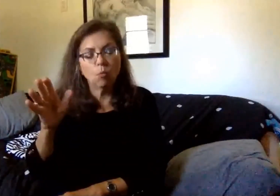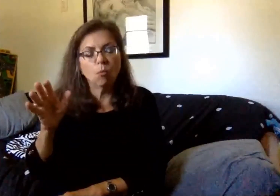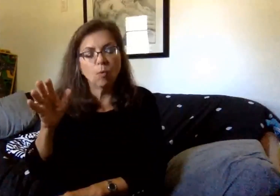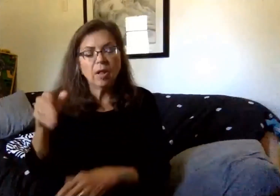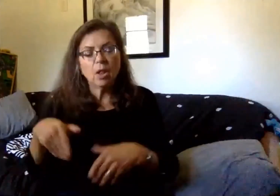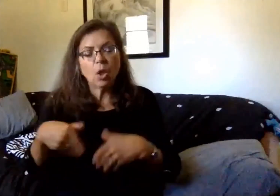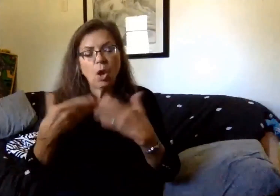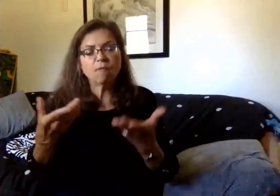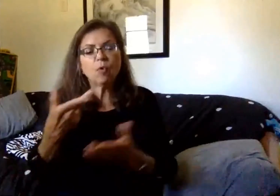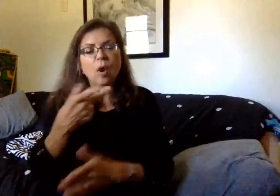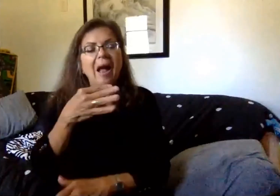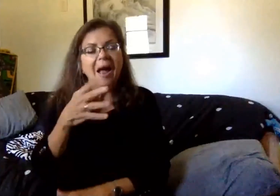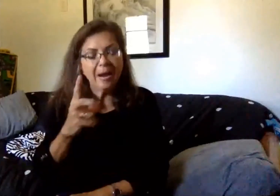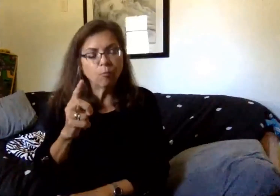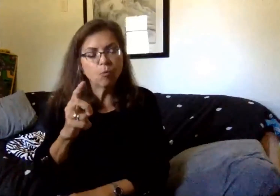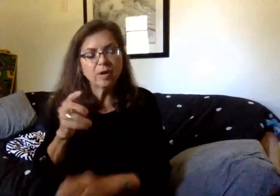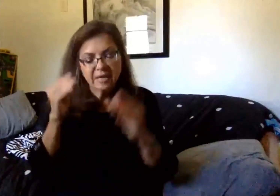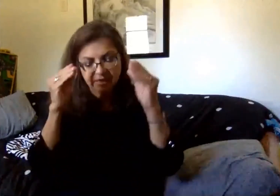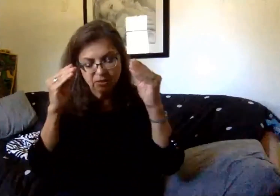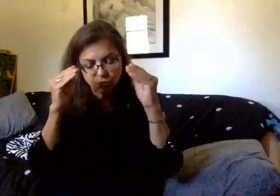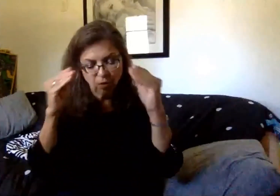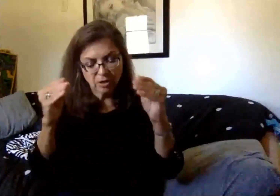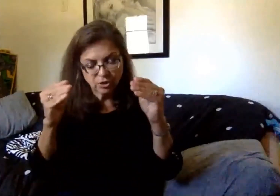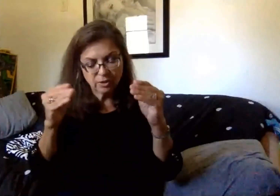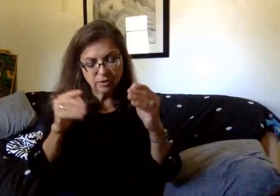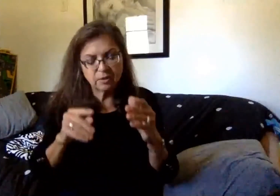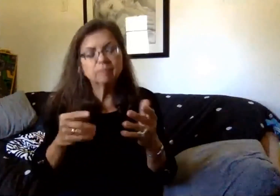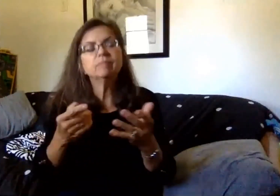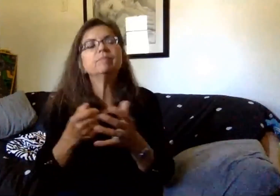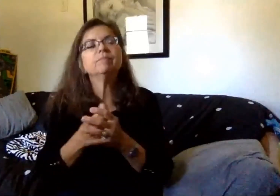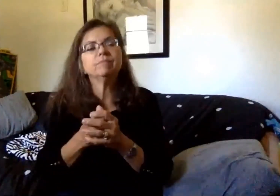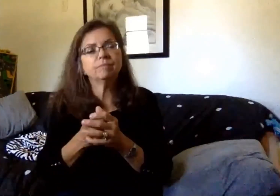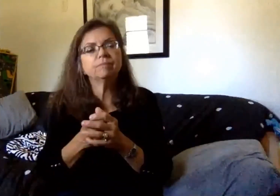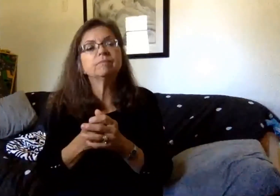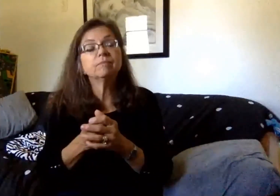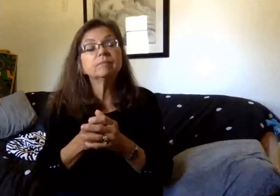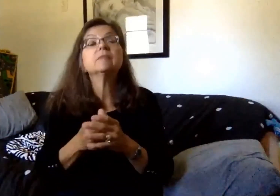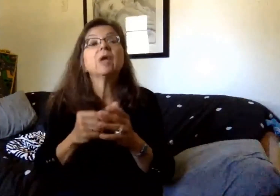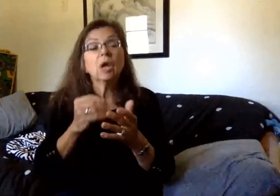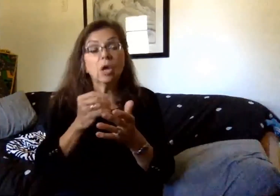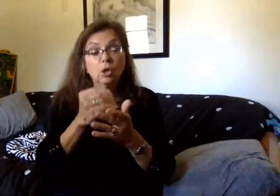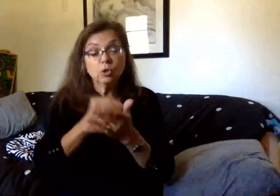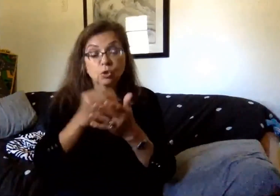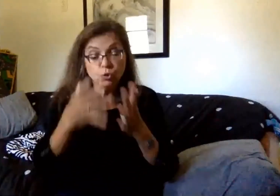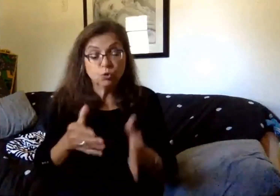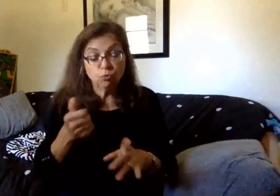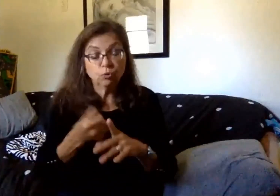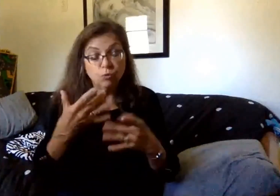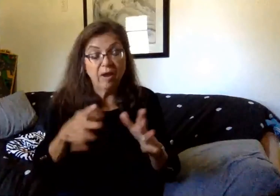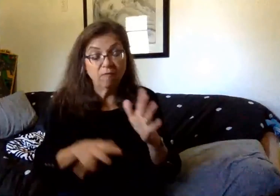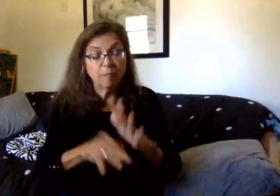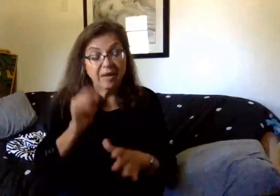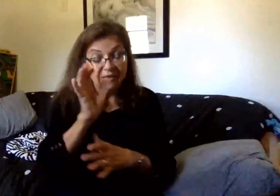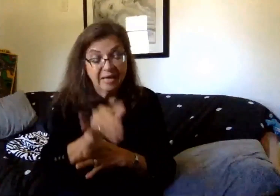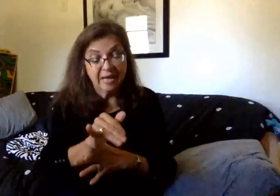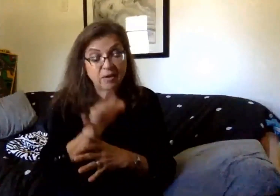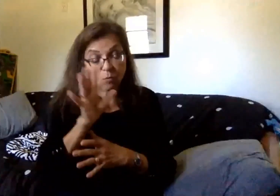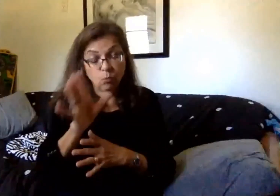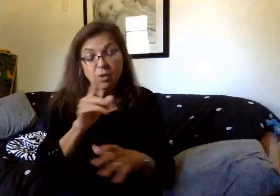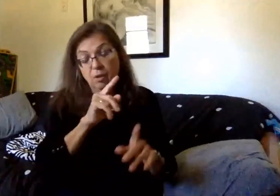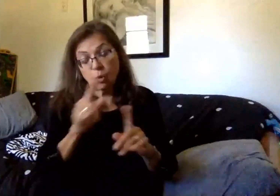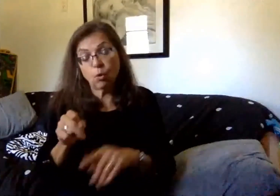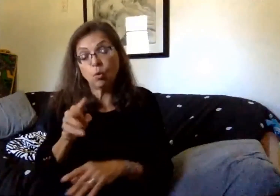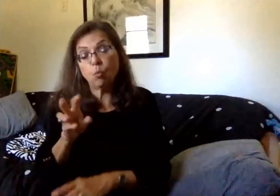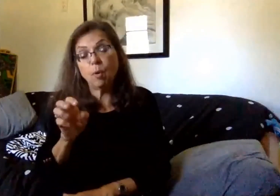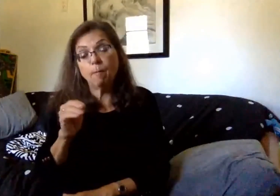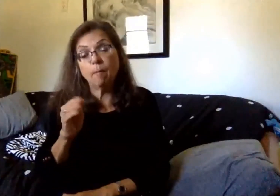a hybrid model of instruction to begin the school year. Students who have chosen the hybrid model for Spenceport will attend WOMOCO in person five